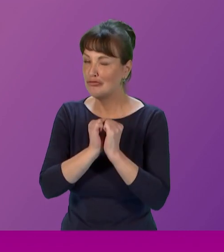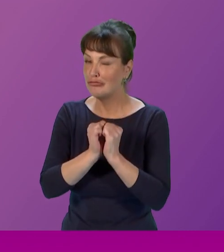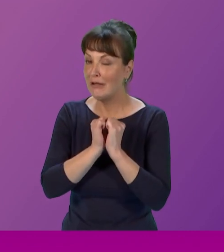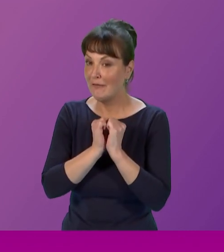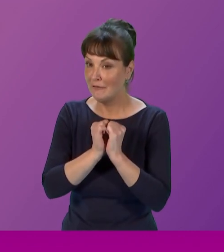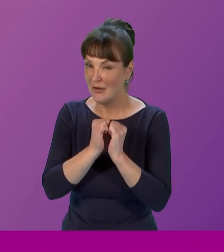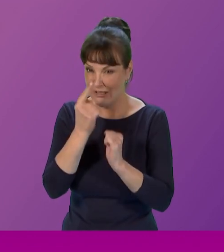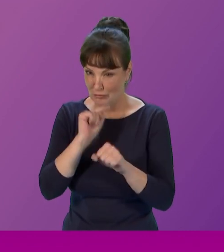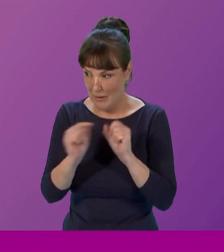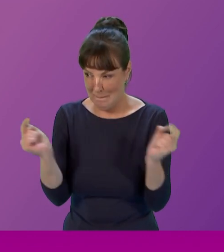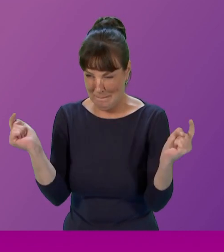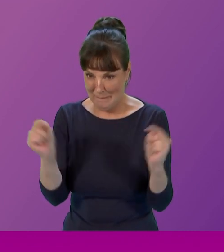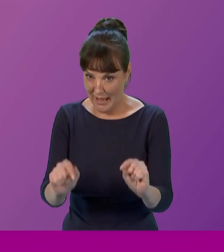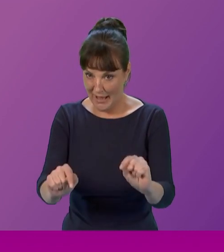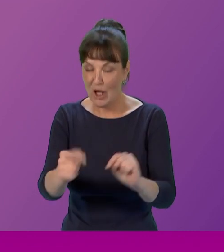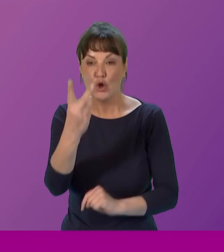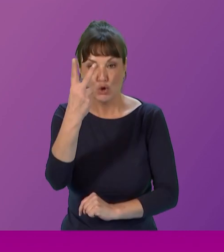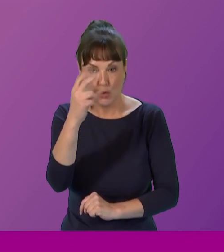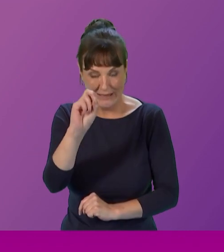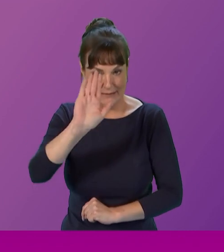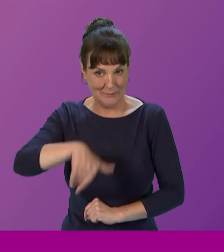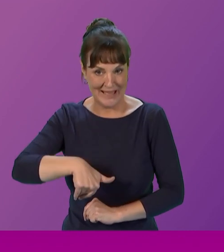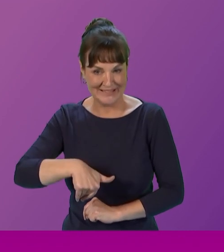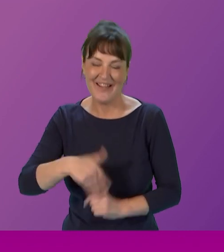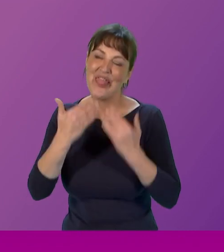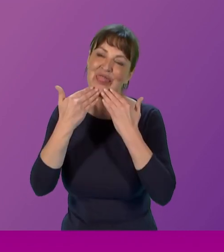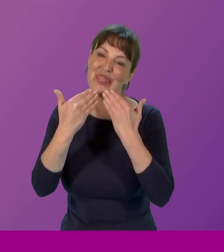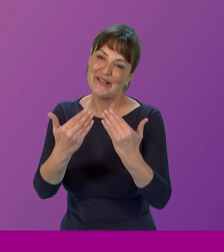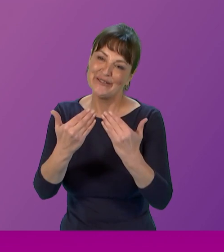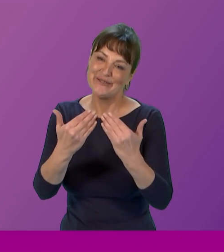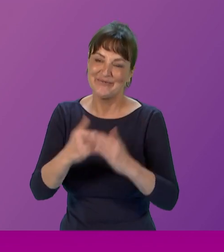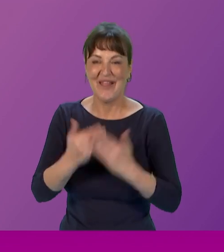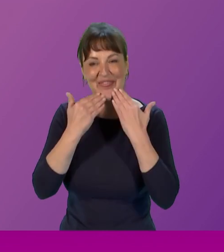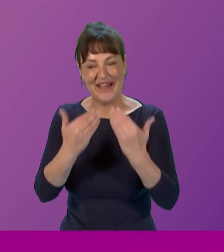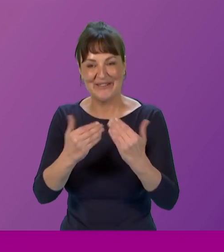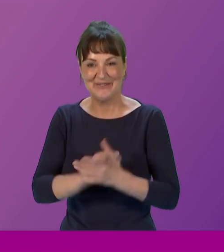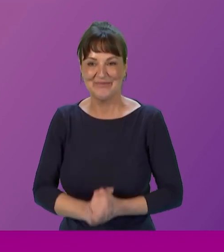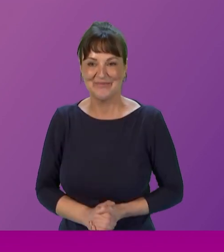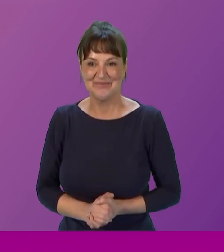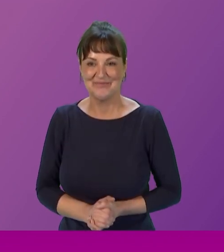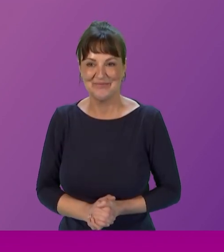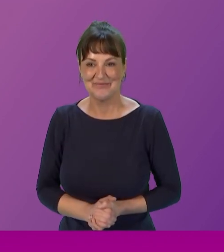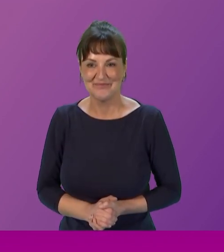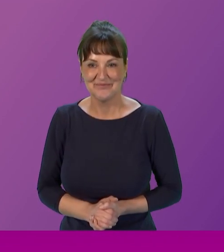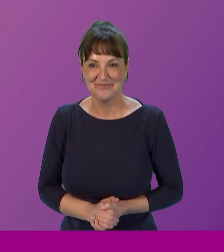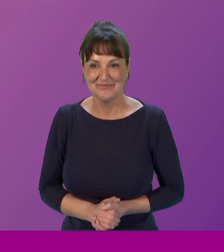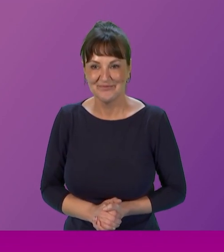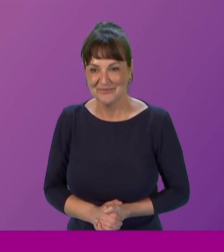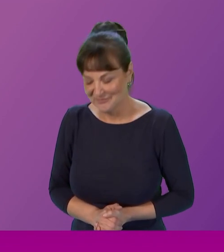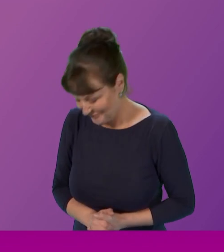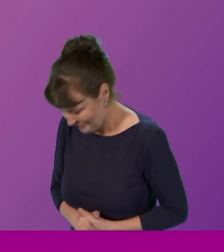get back together here at 20 past but thank you all very you very much indeed thank you all